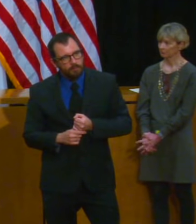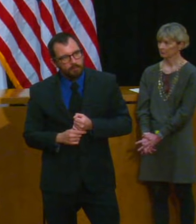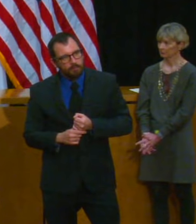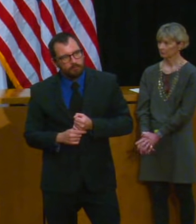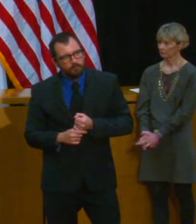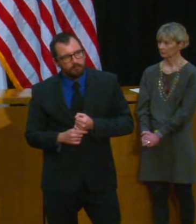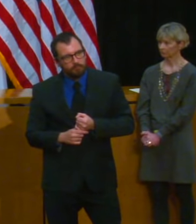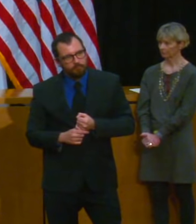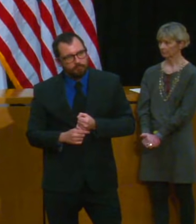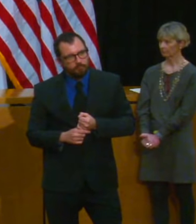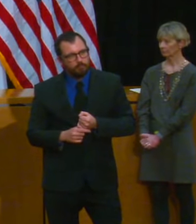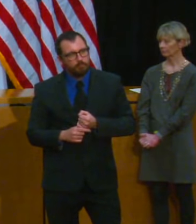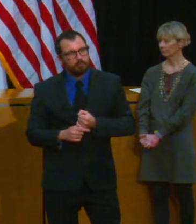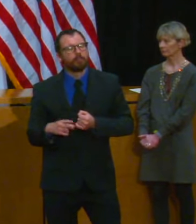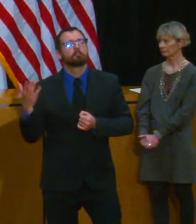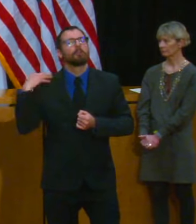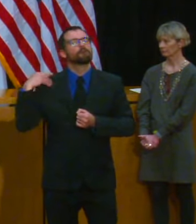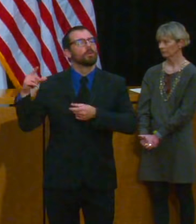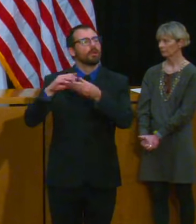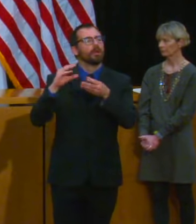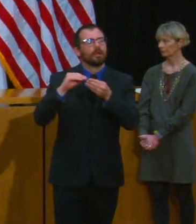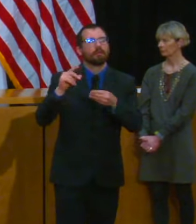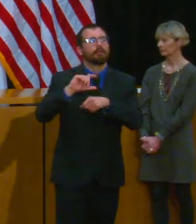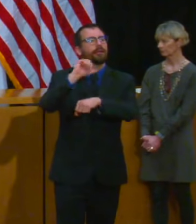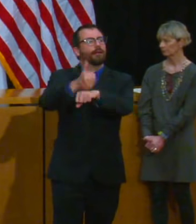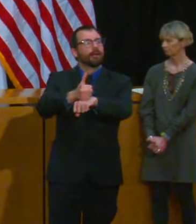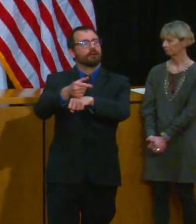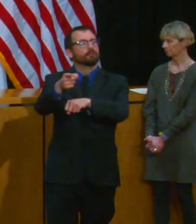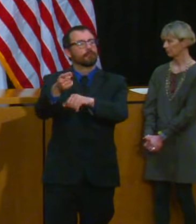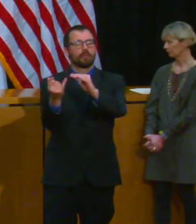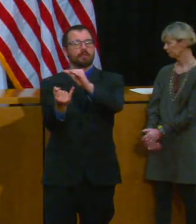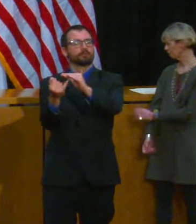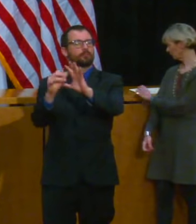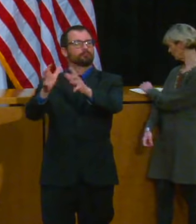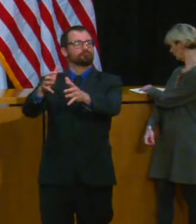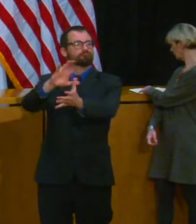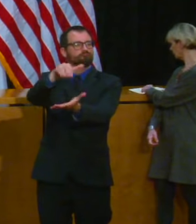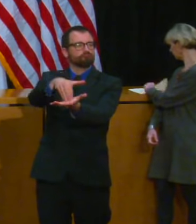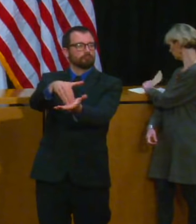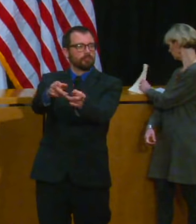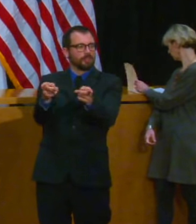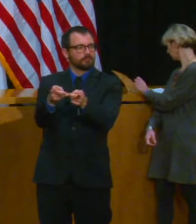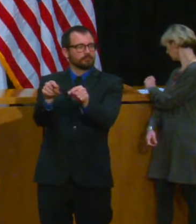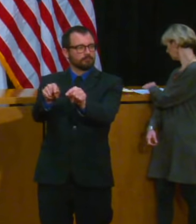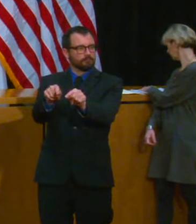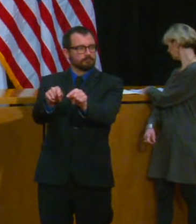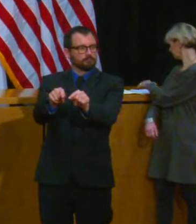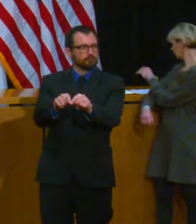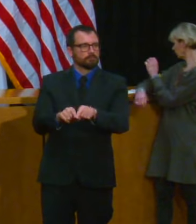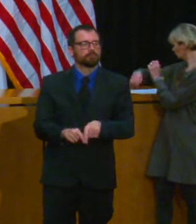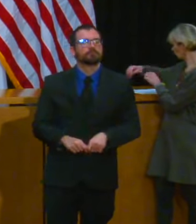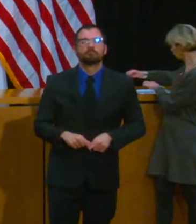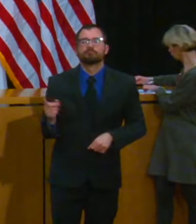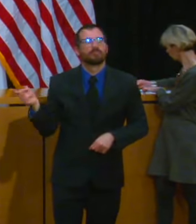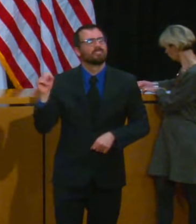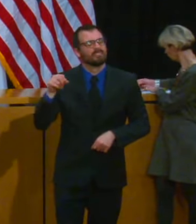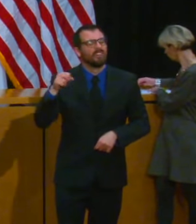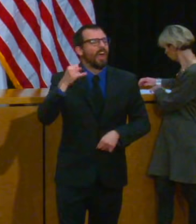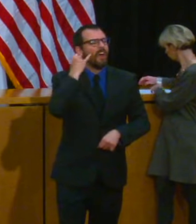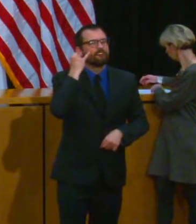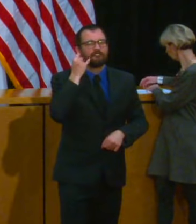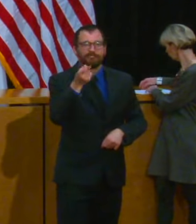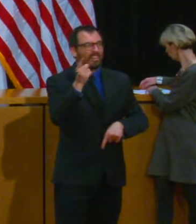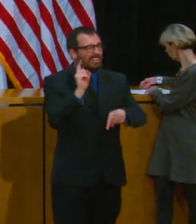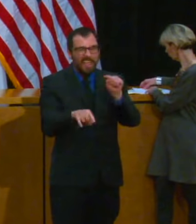hospital, or hotel capacity available for people if they can't isolate at home, yeah Is it being used? Yeah Governor, the